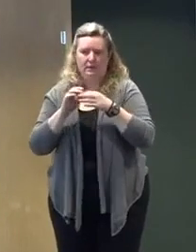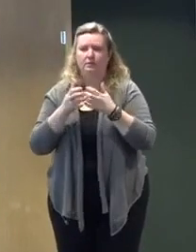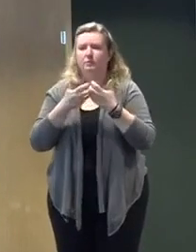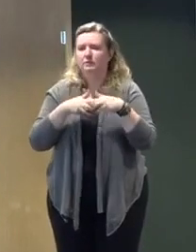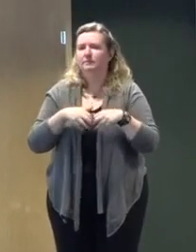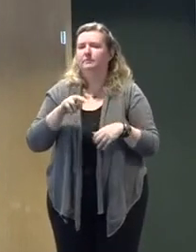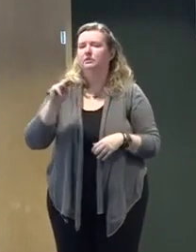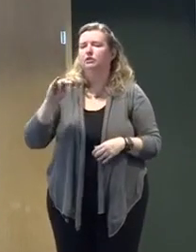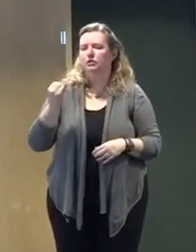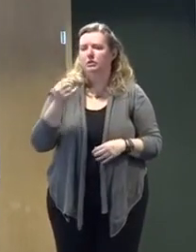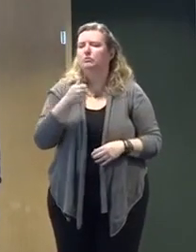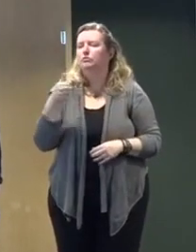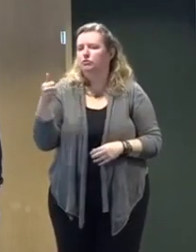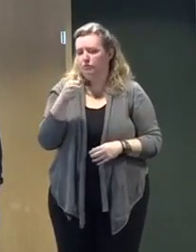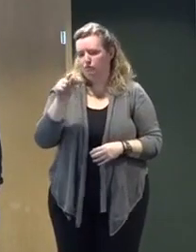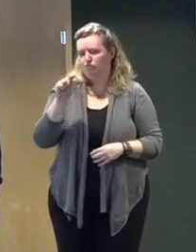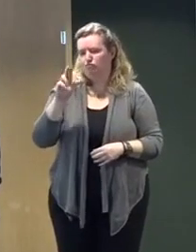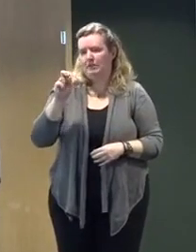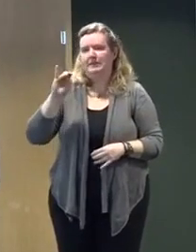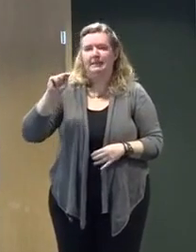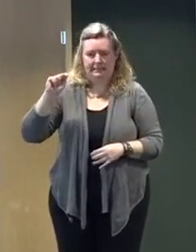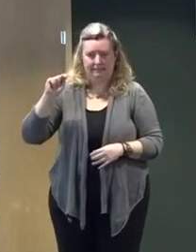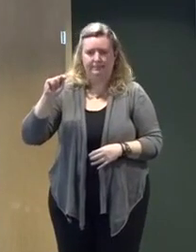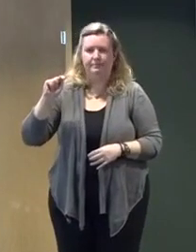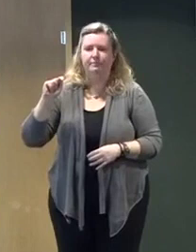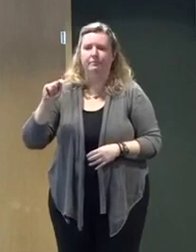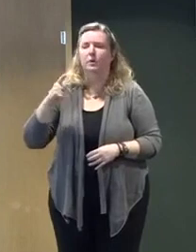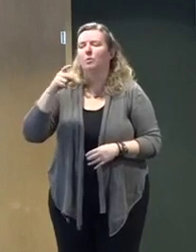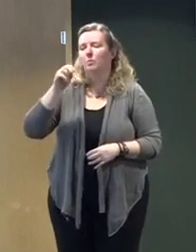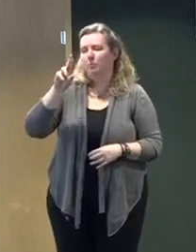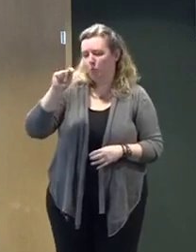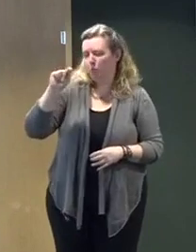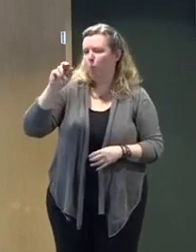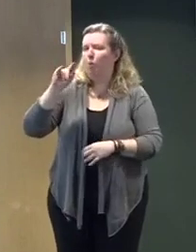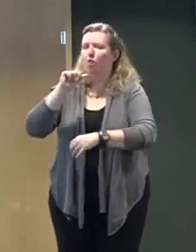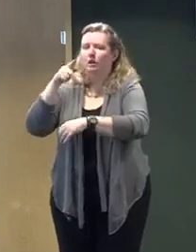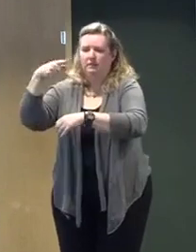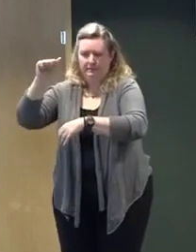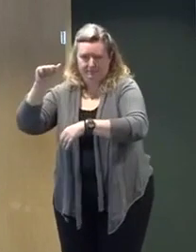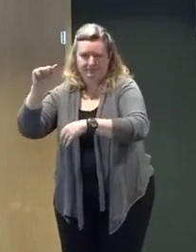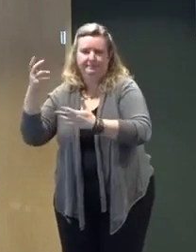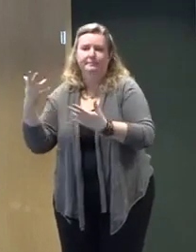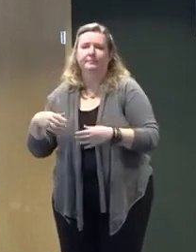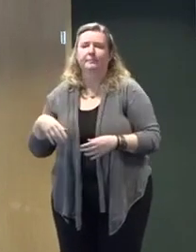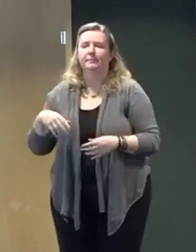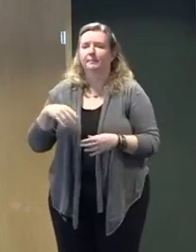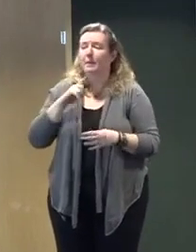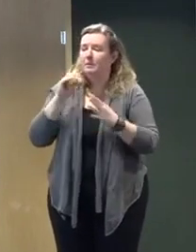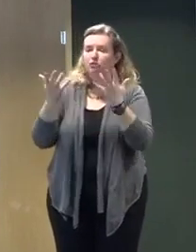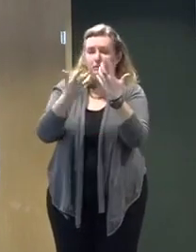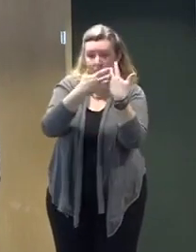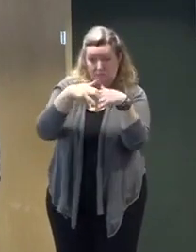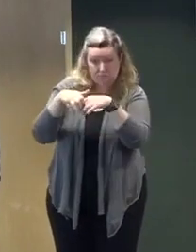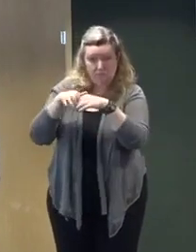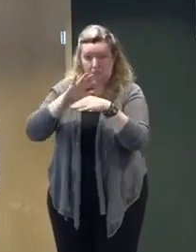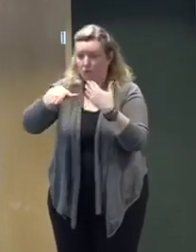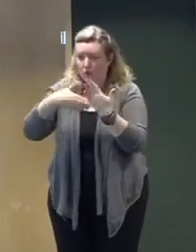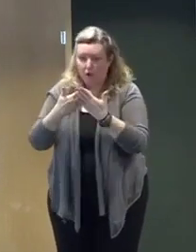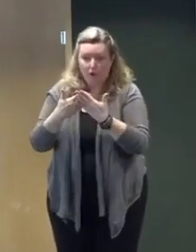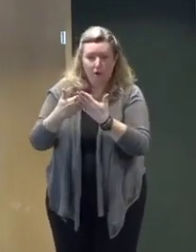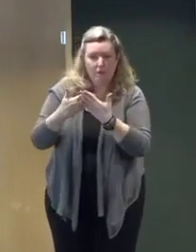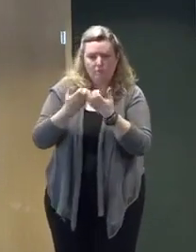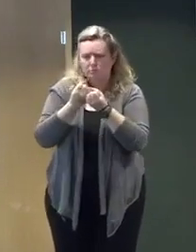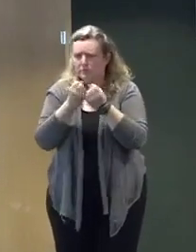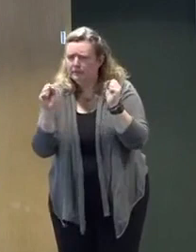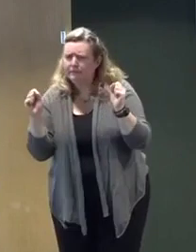York and New Jersey, the toll road authorities and our regional partners, as I mentioned, to ensure everyone's on the same page. On NJ Transit, you're